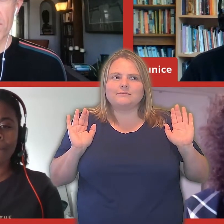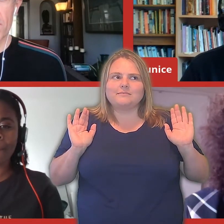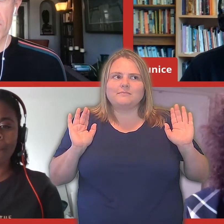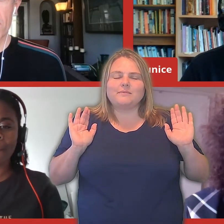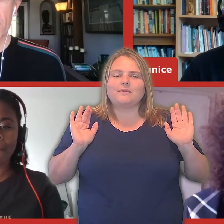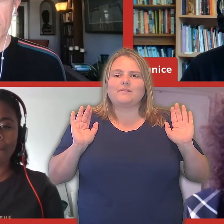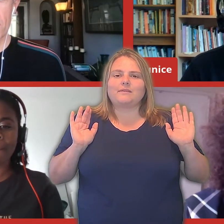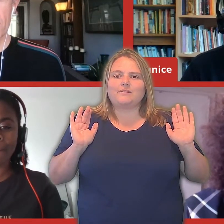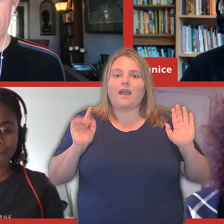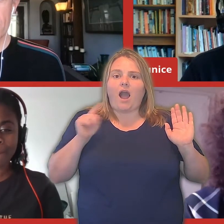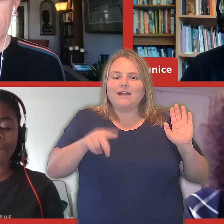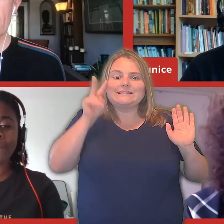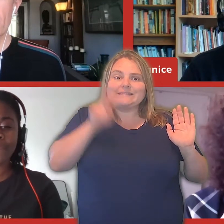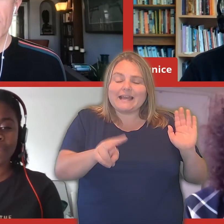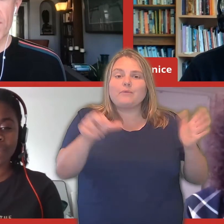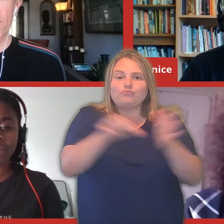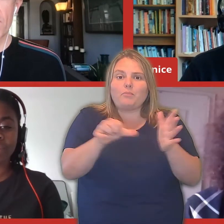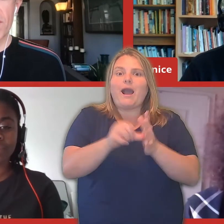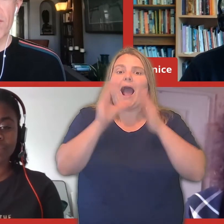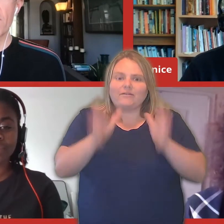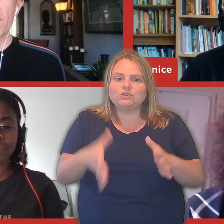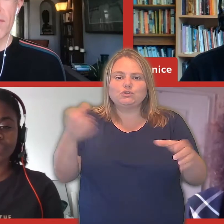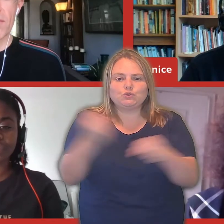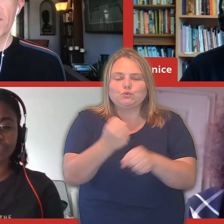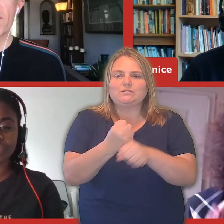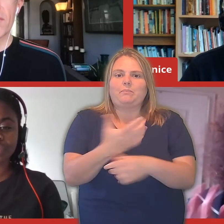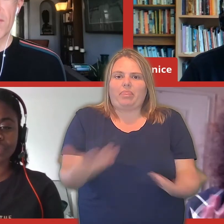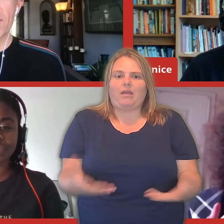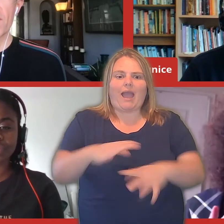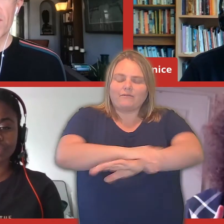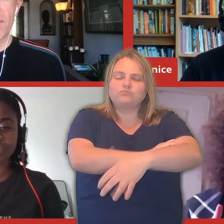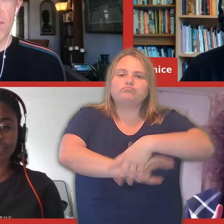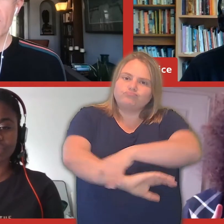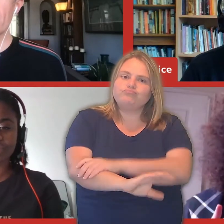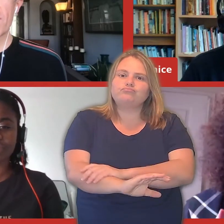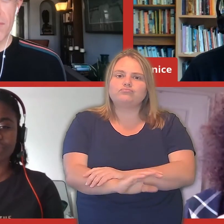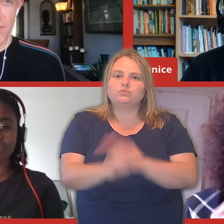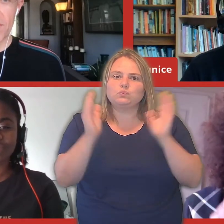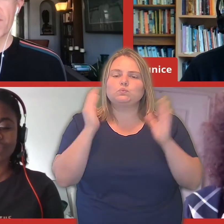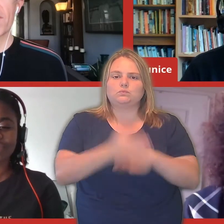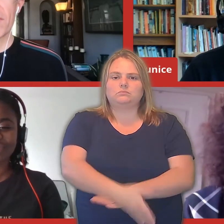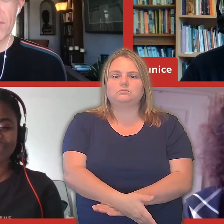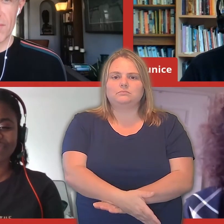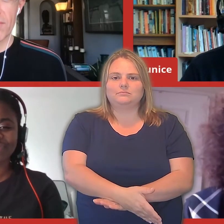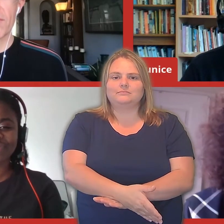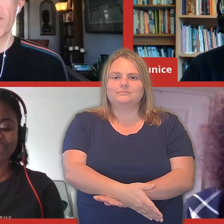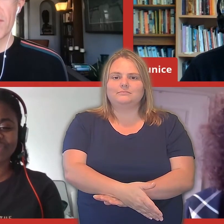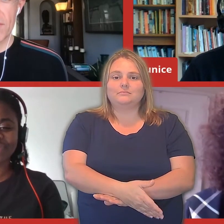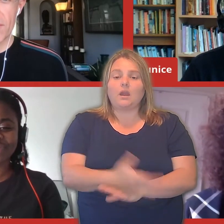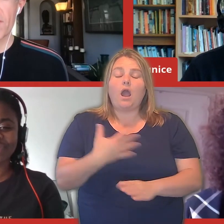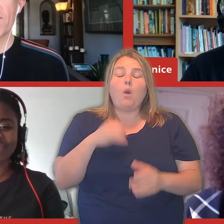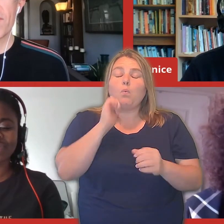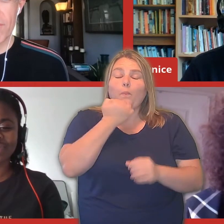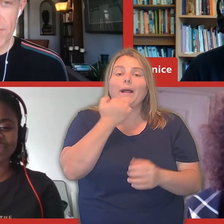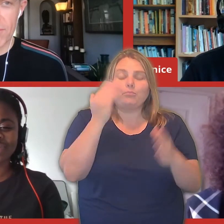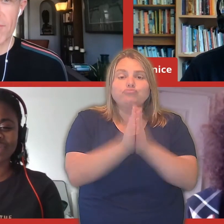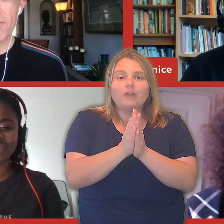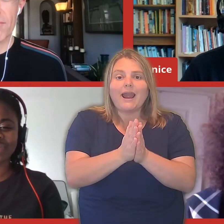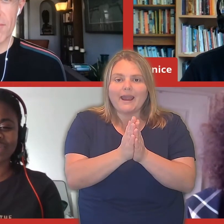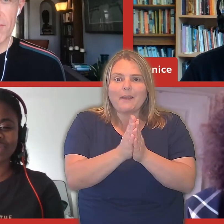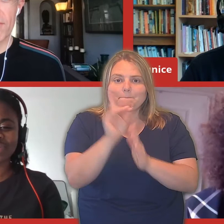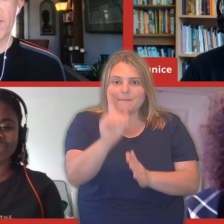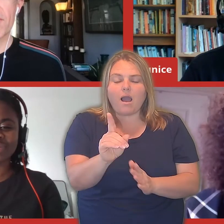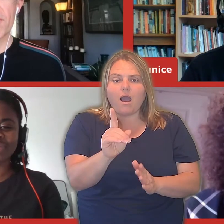problem, but I've got to do something. I will pray. 100% I will pray because I can't do this without praying. But I've got